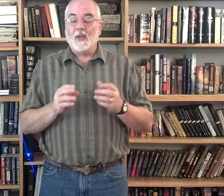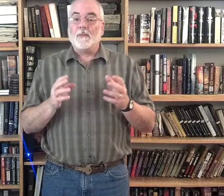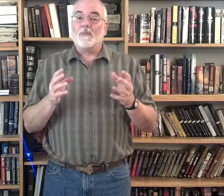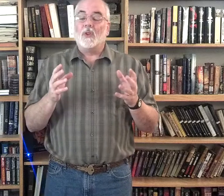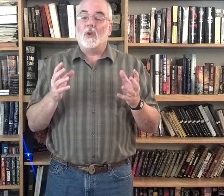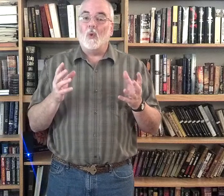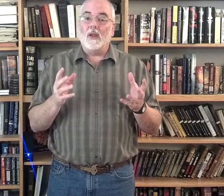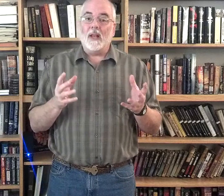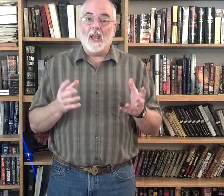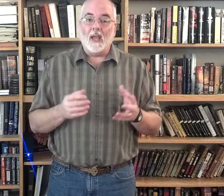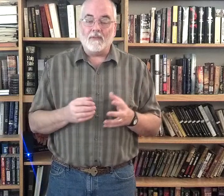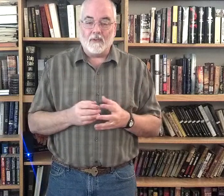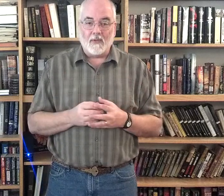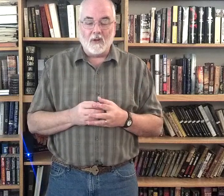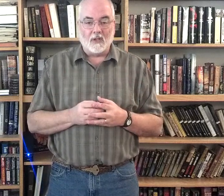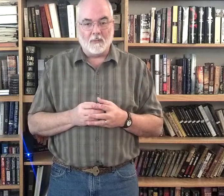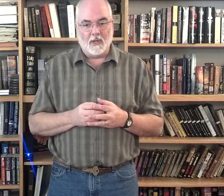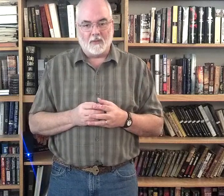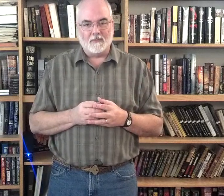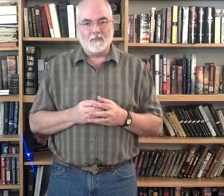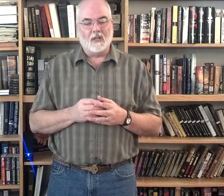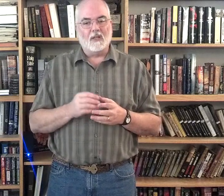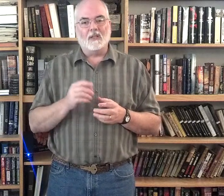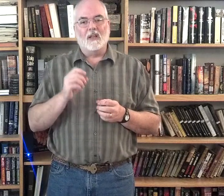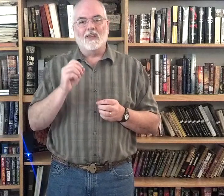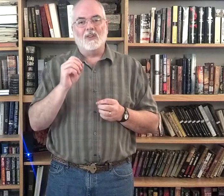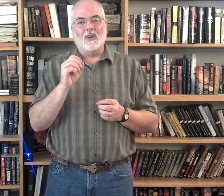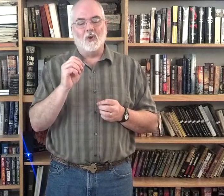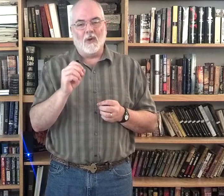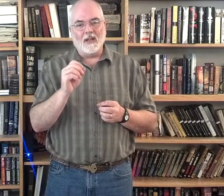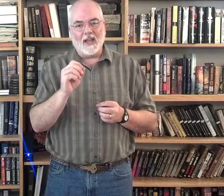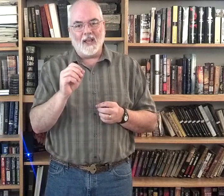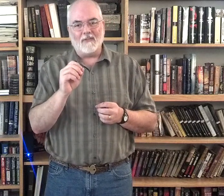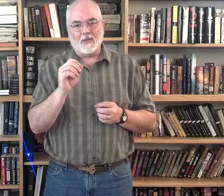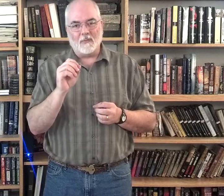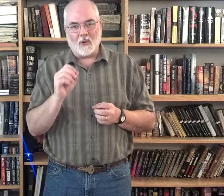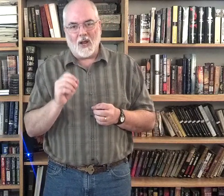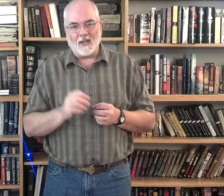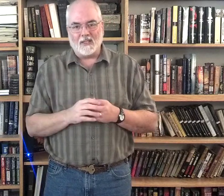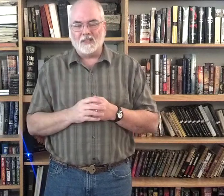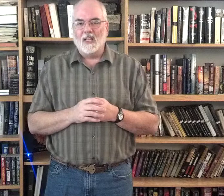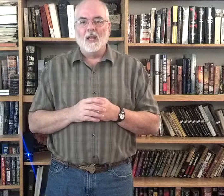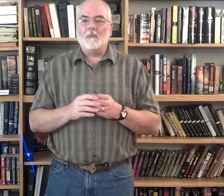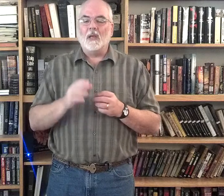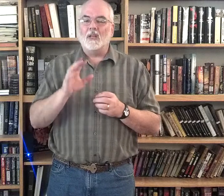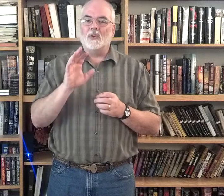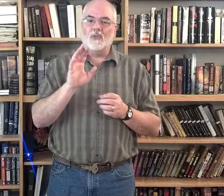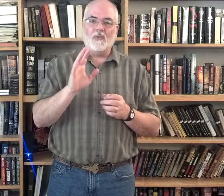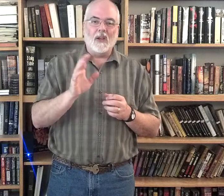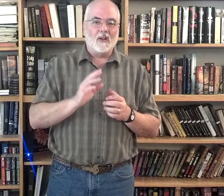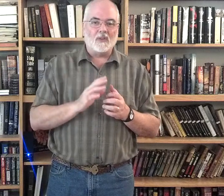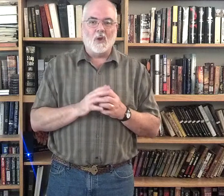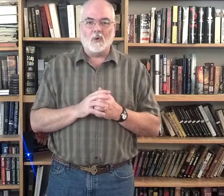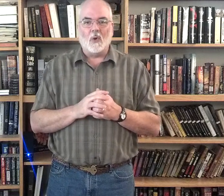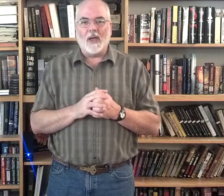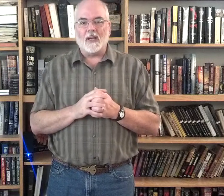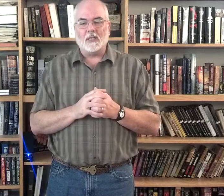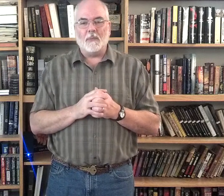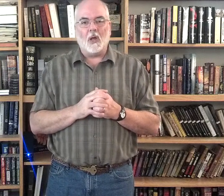So, you're going to have to fingerspell. You're going to have to practice, because your fingers don't know how to spell